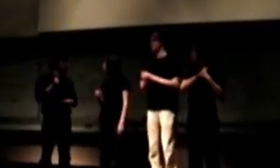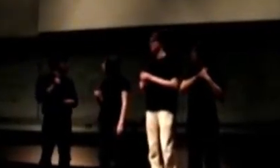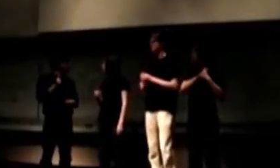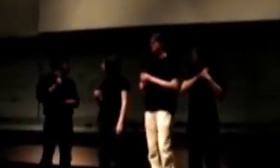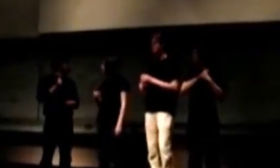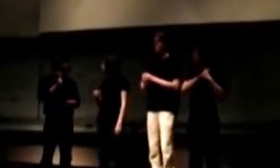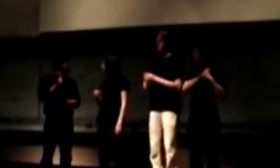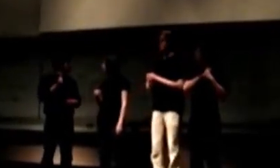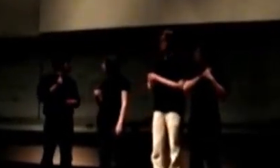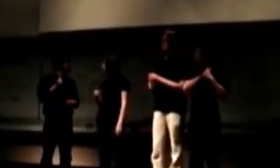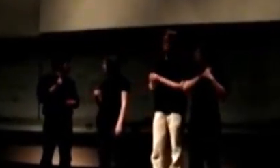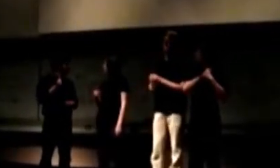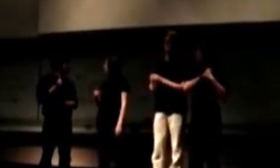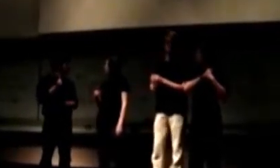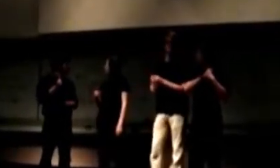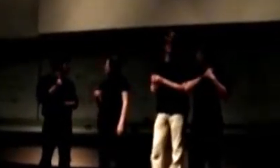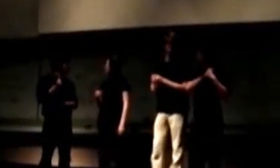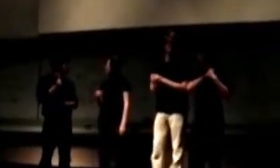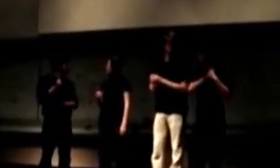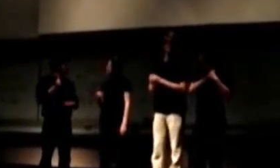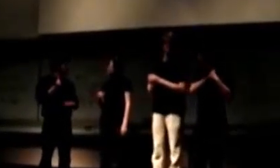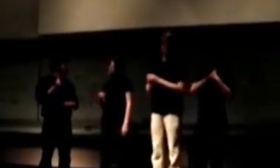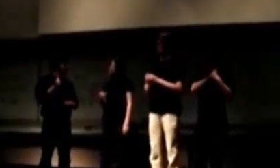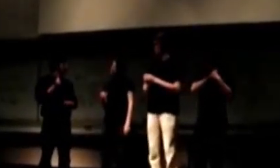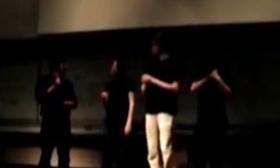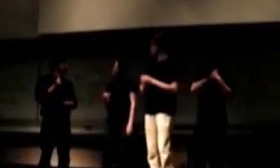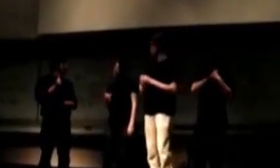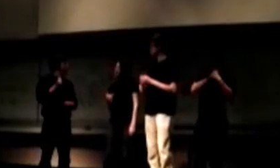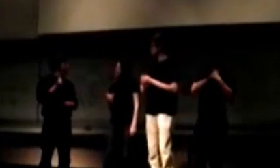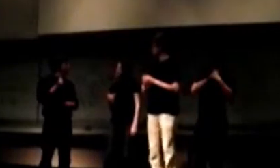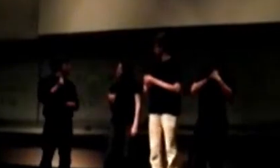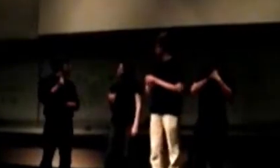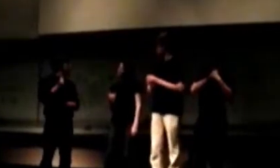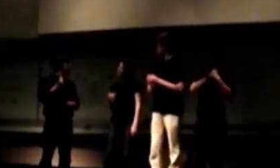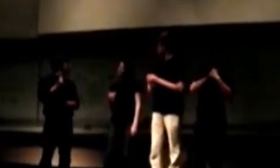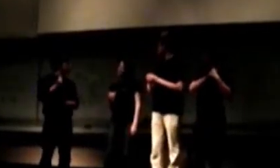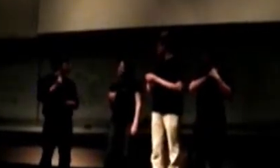machine. Everything gets used. Used. Ice cream. No waste.